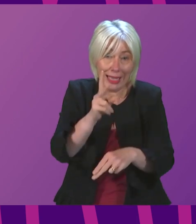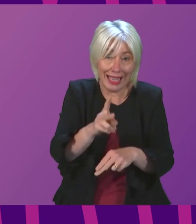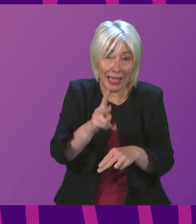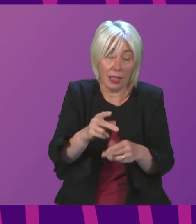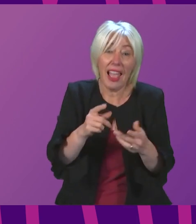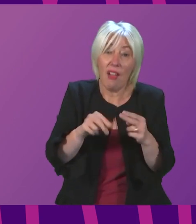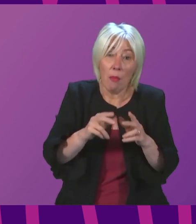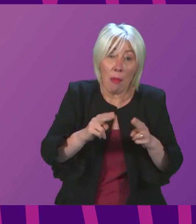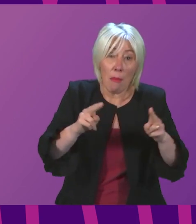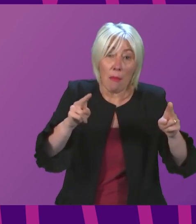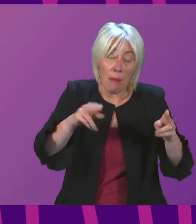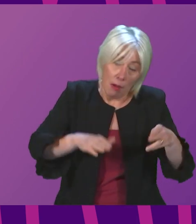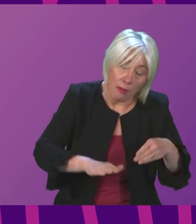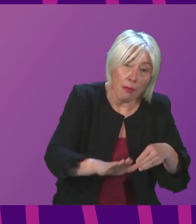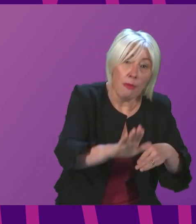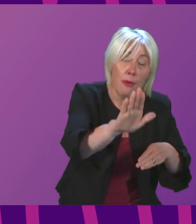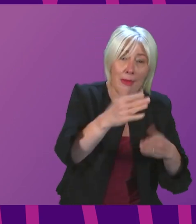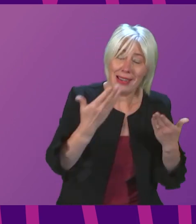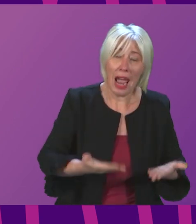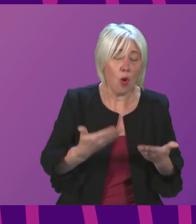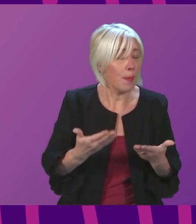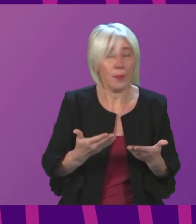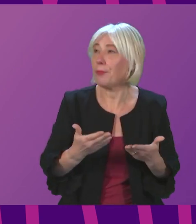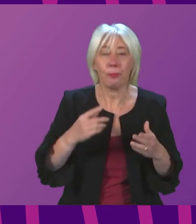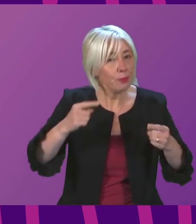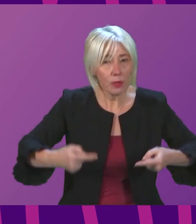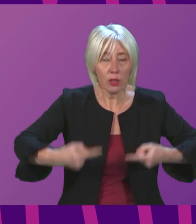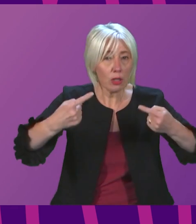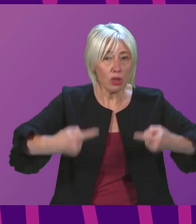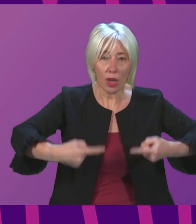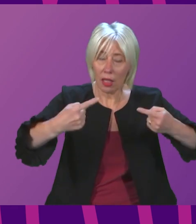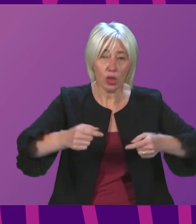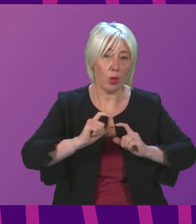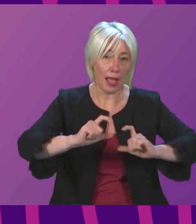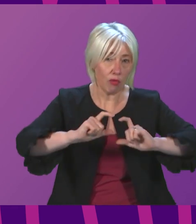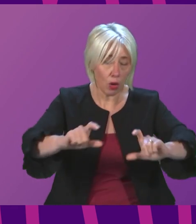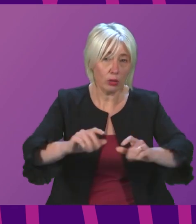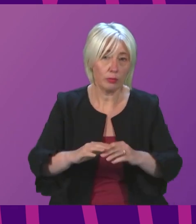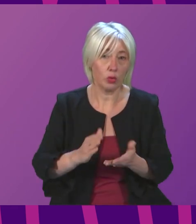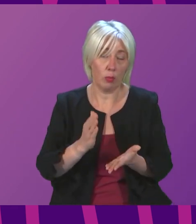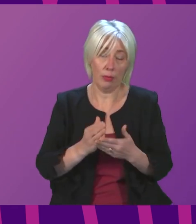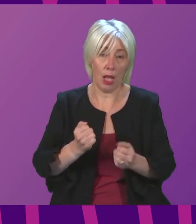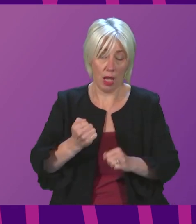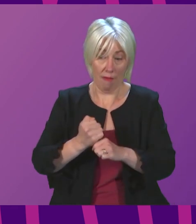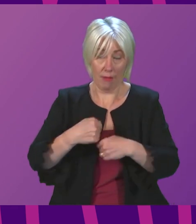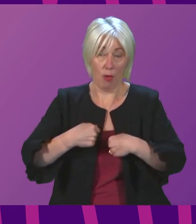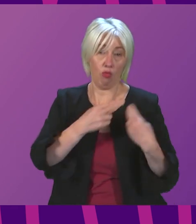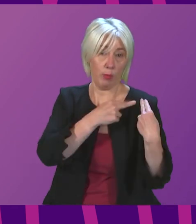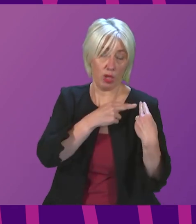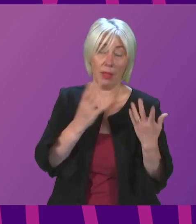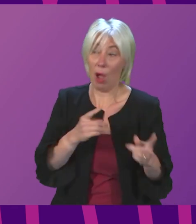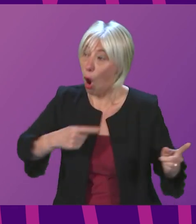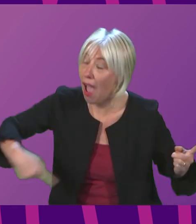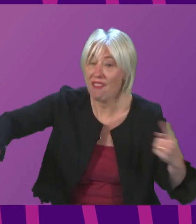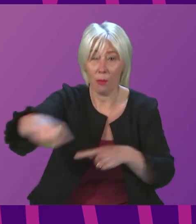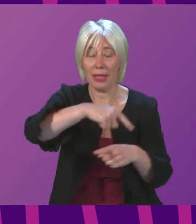long as they are rising, as rapidly as they are right now, these challenges are going to continue. So I accept the government's responsibility here, but all of us across